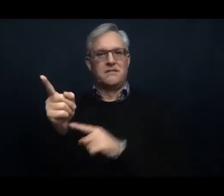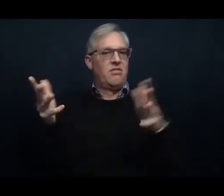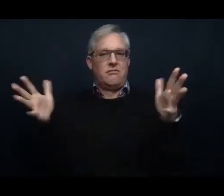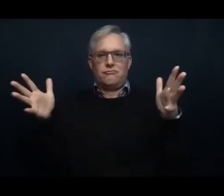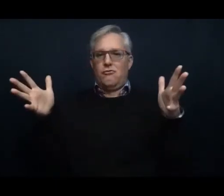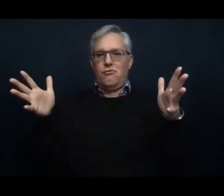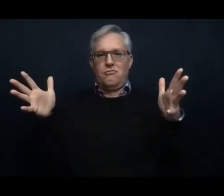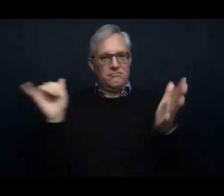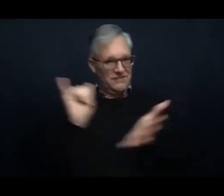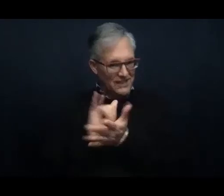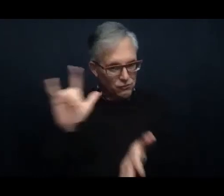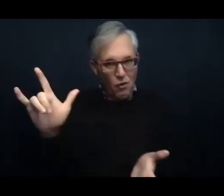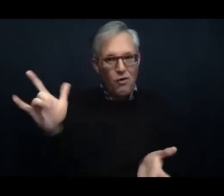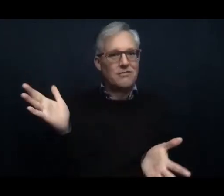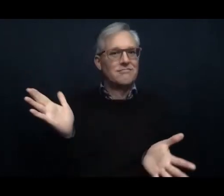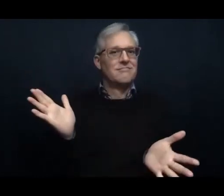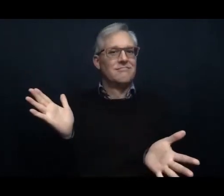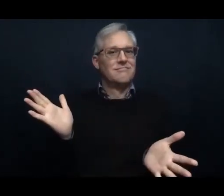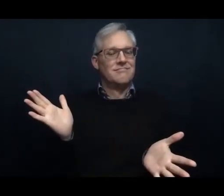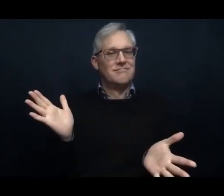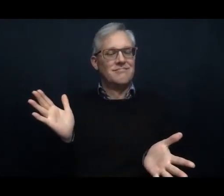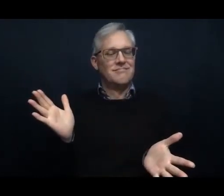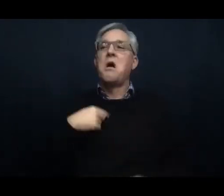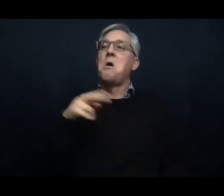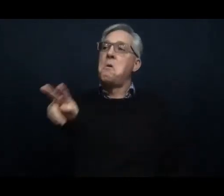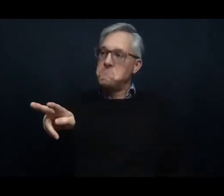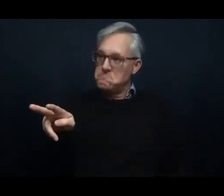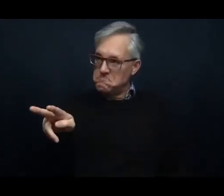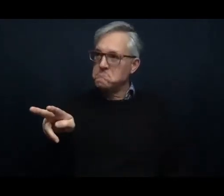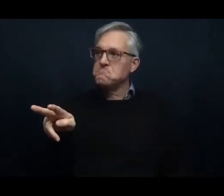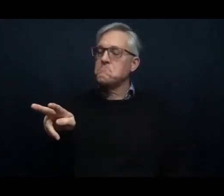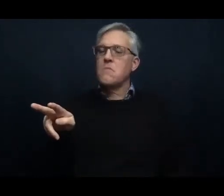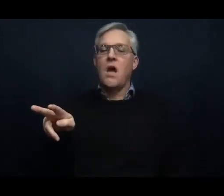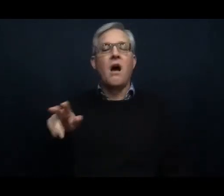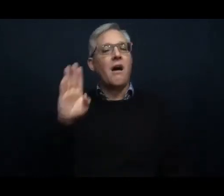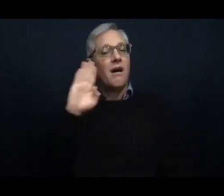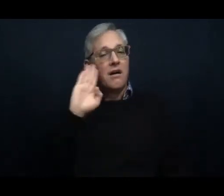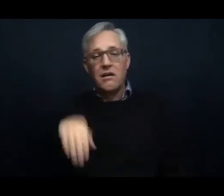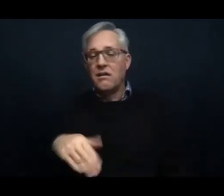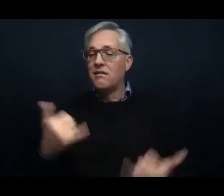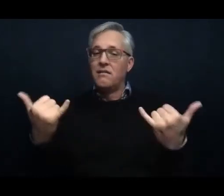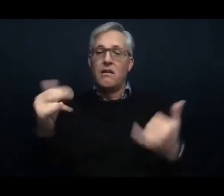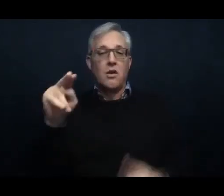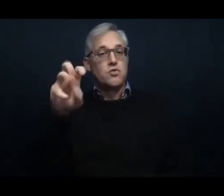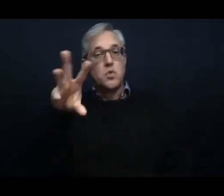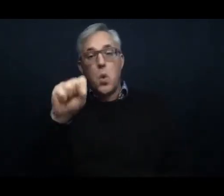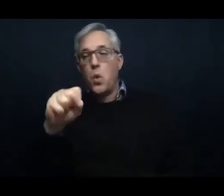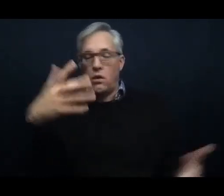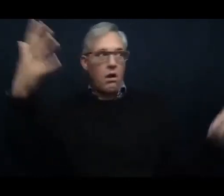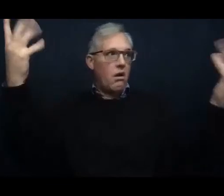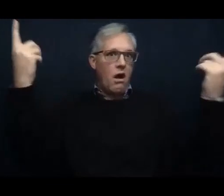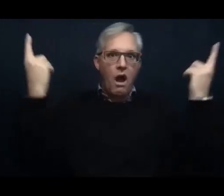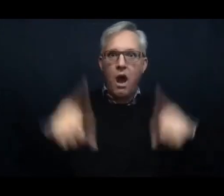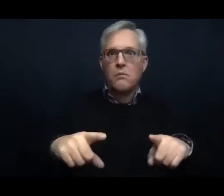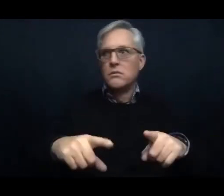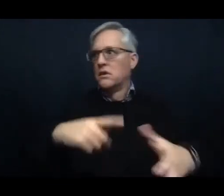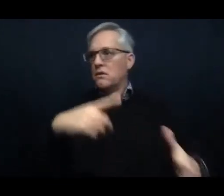Even though there's lots of news happening all the time. And developments and new interviews and all sorts of stuff happening.